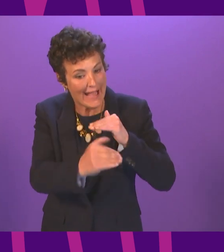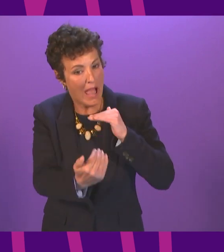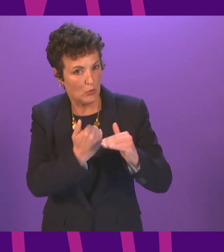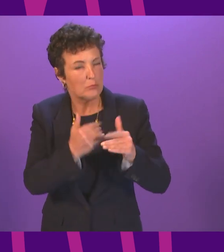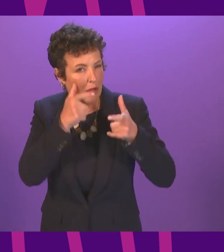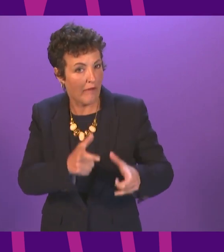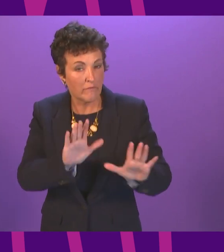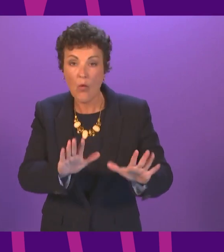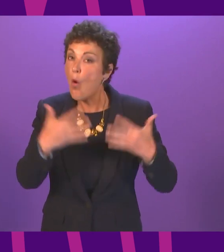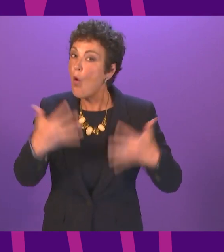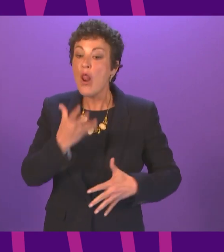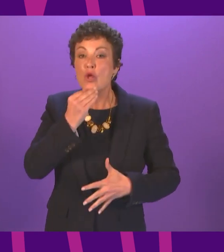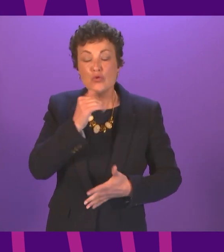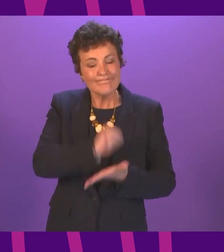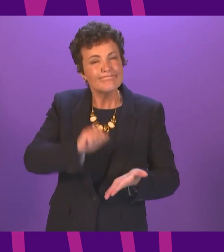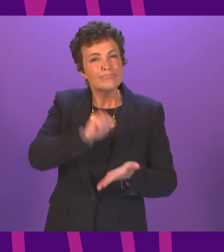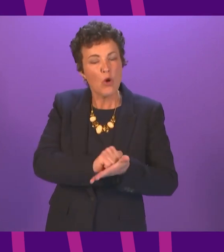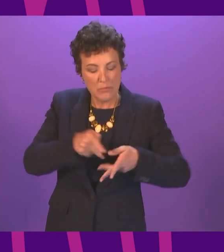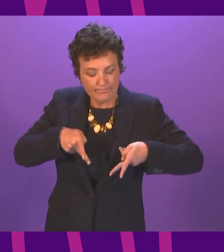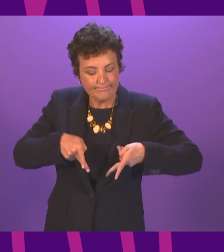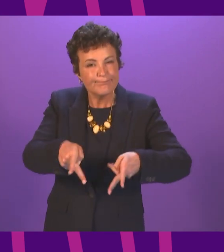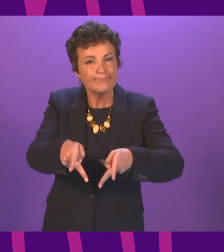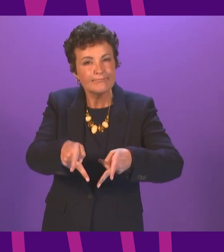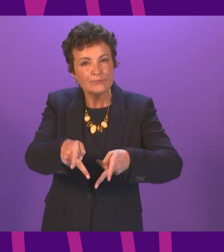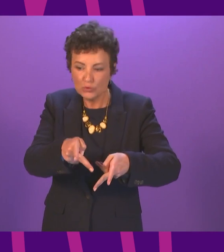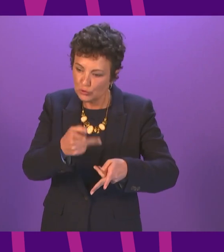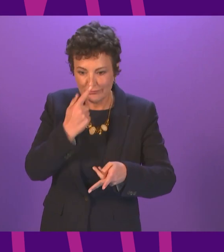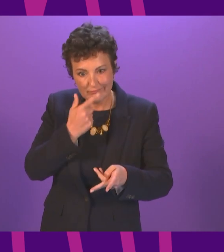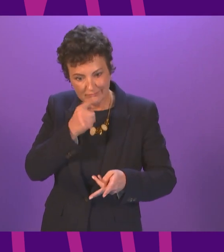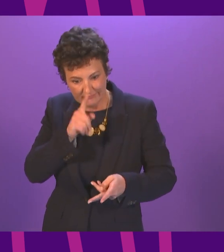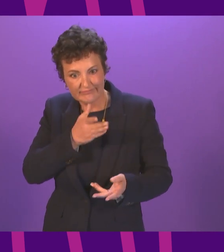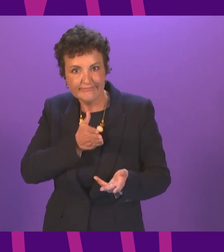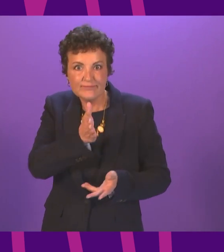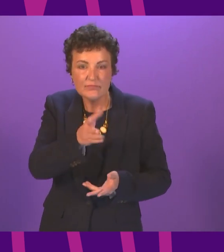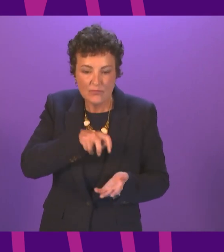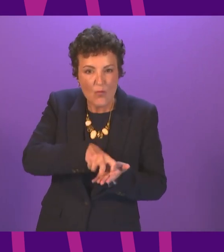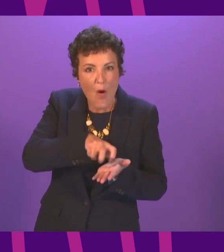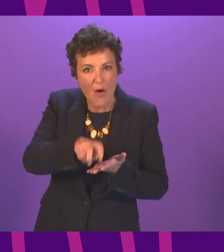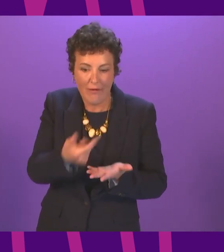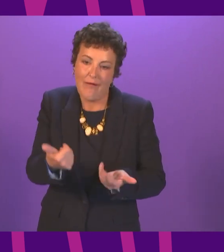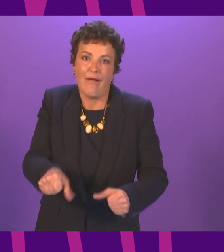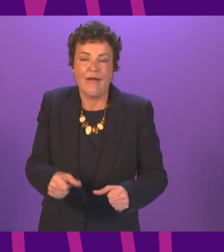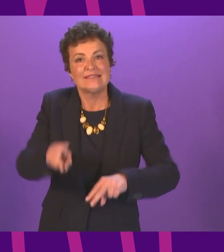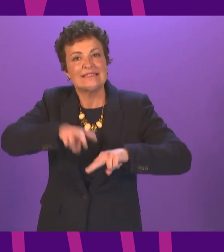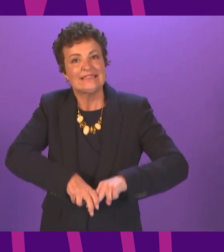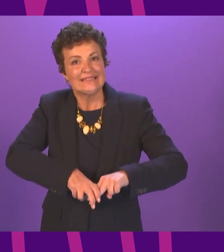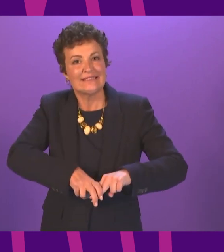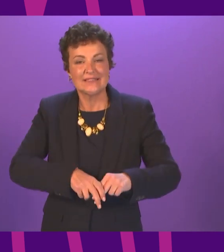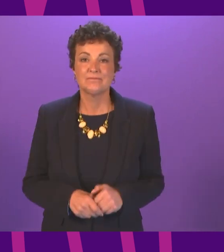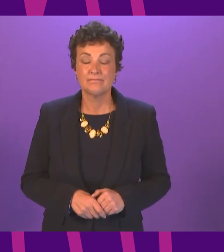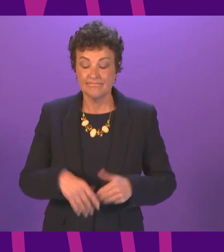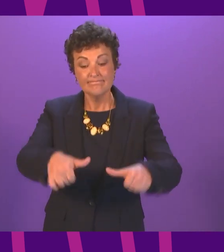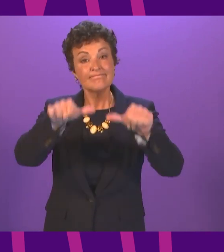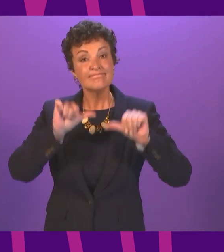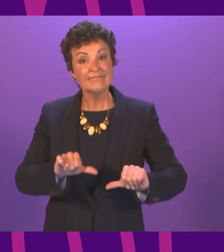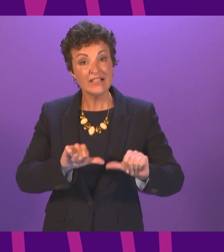Please only use the aisles and walkways to access your seat and when moving around the Chamber. The next item